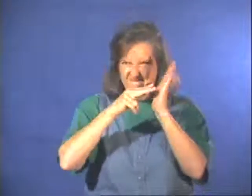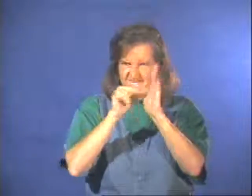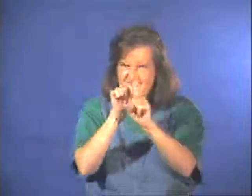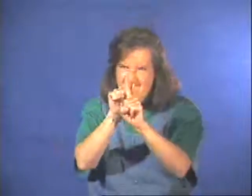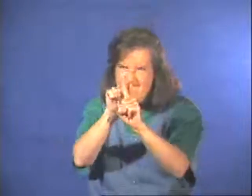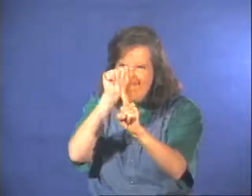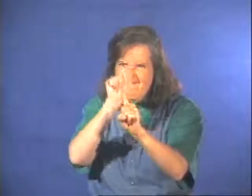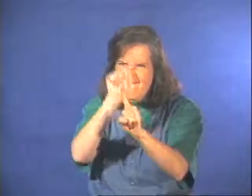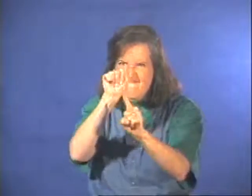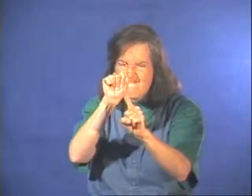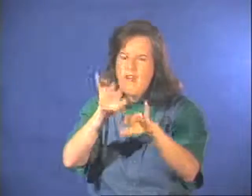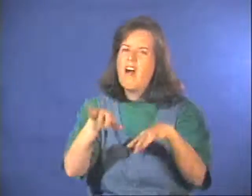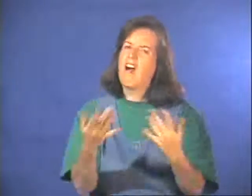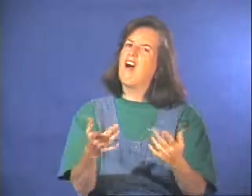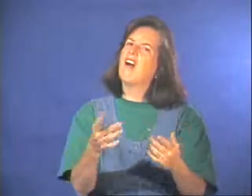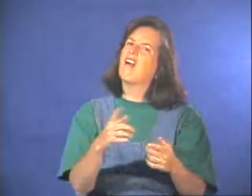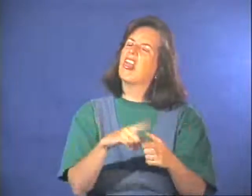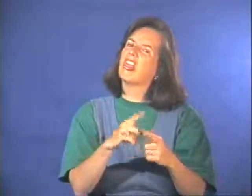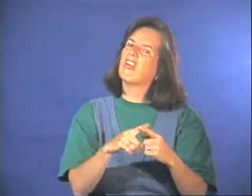Only if the intention was to deceive.